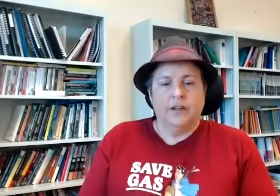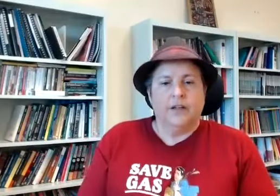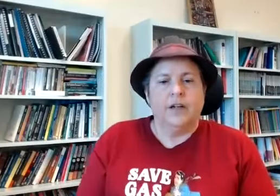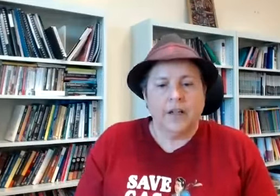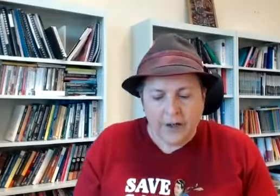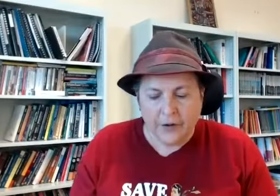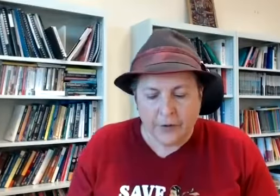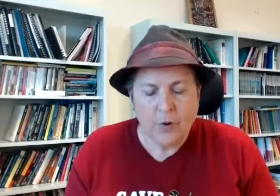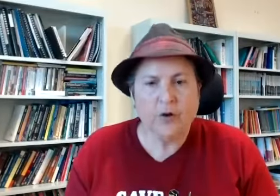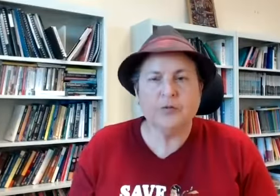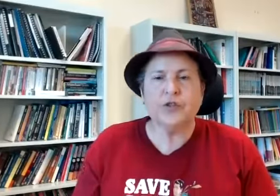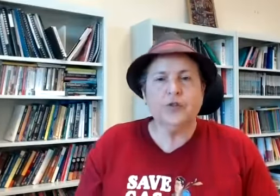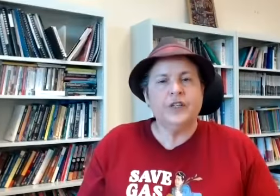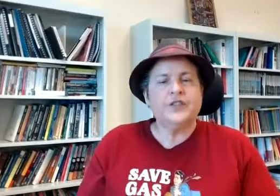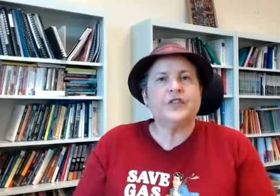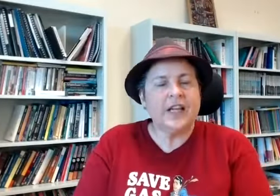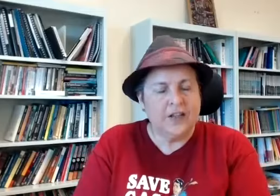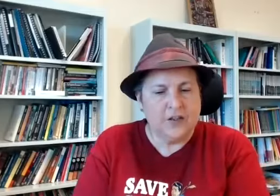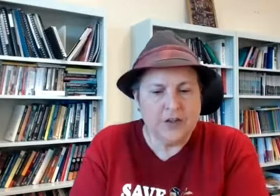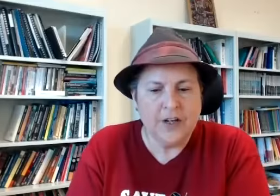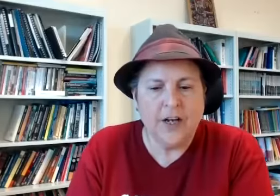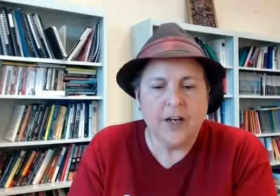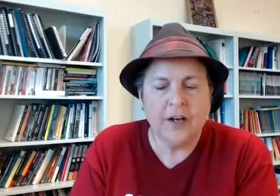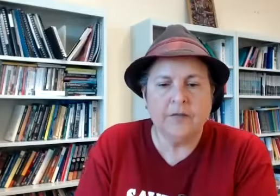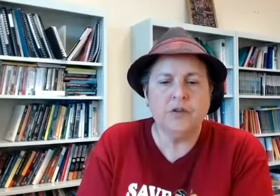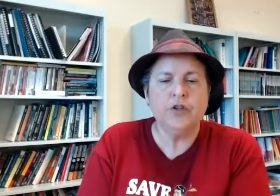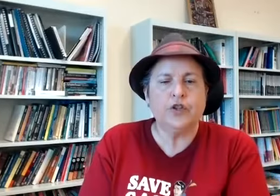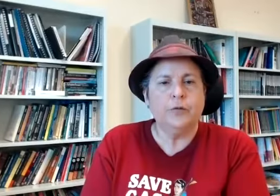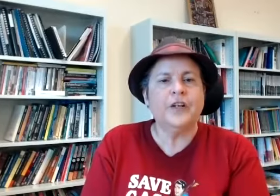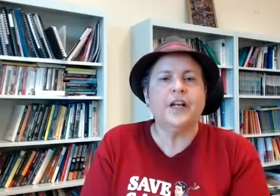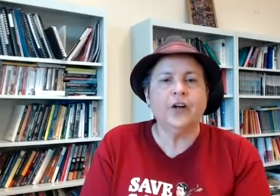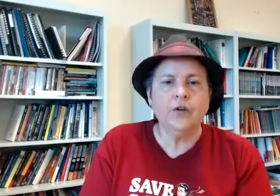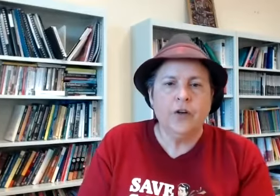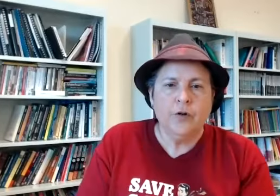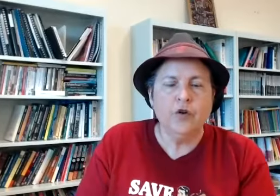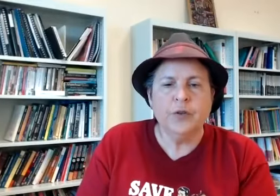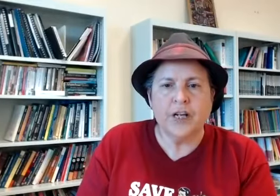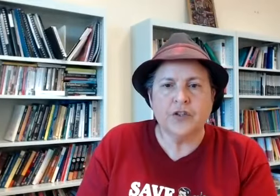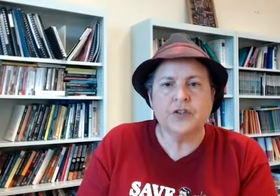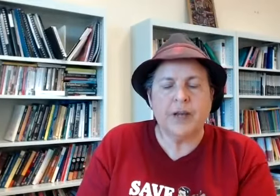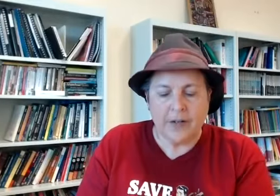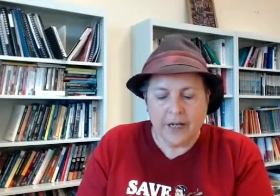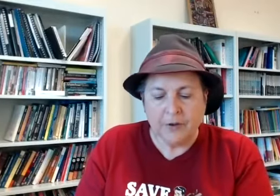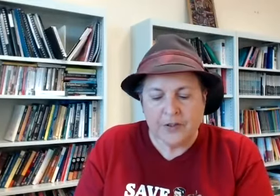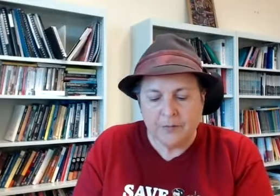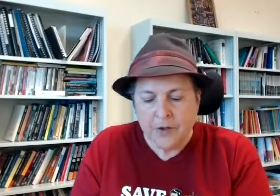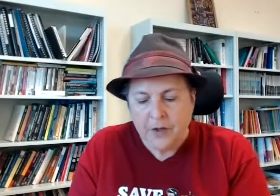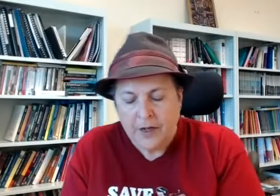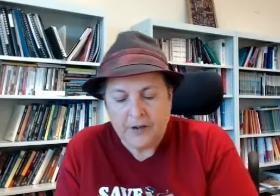hello welcome to the second YouTube video ruminations about ableism and